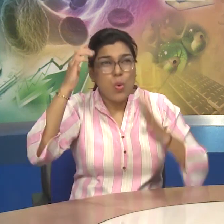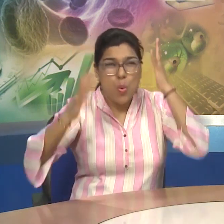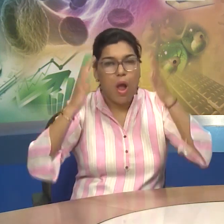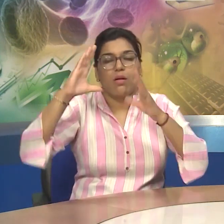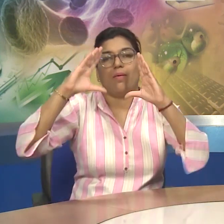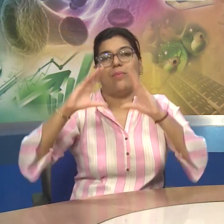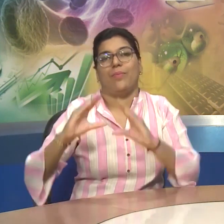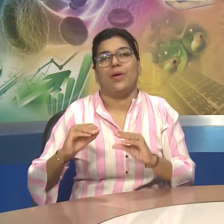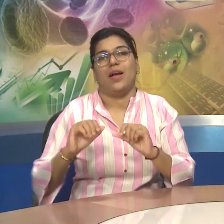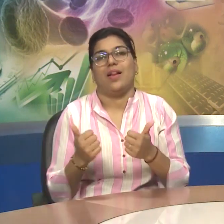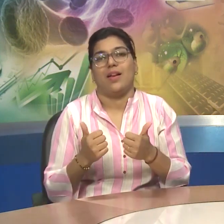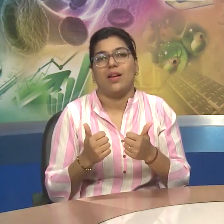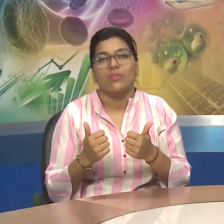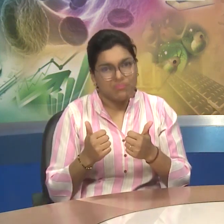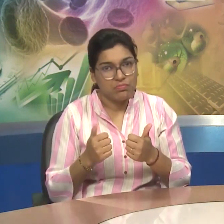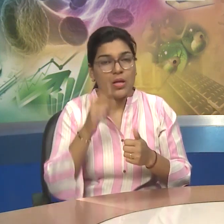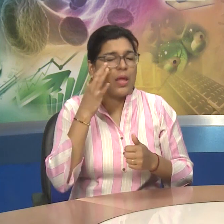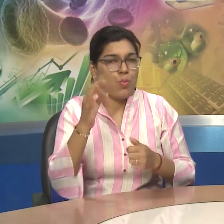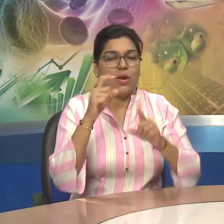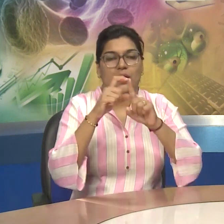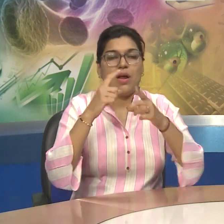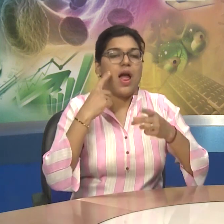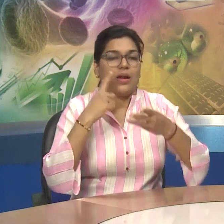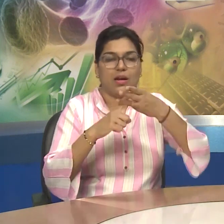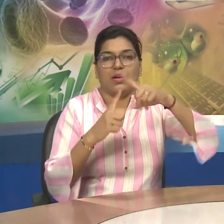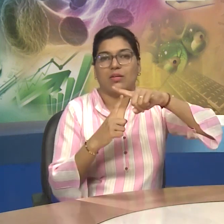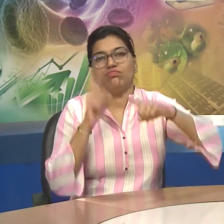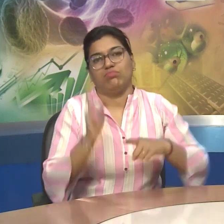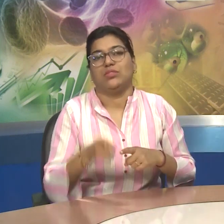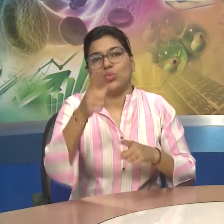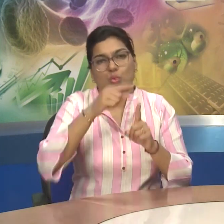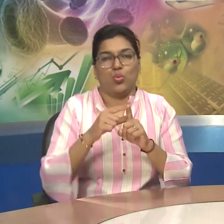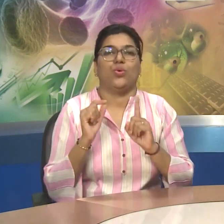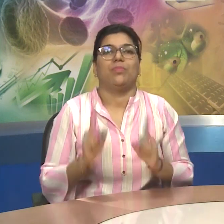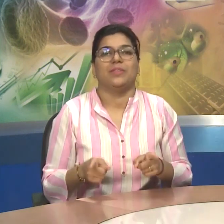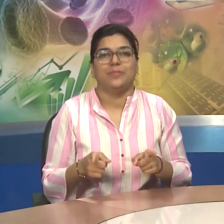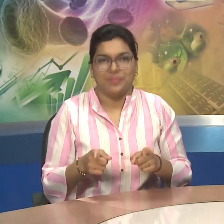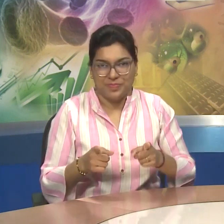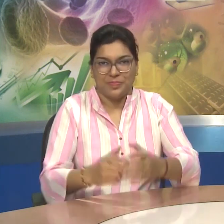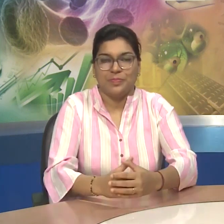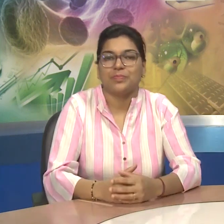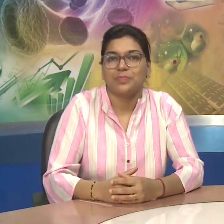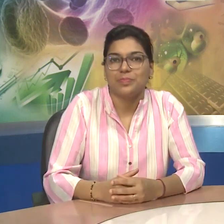Diet Rich In Fiber Like Fruits And Vegetable Help To Reduce Stress